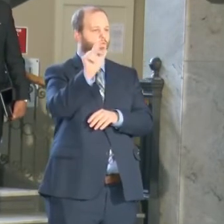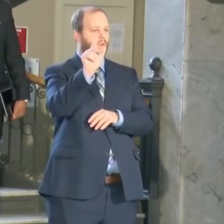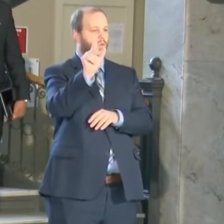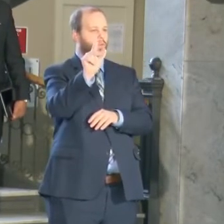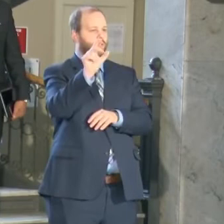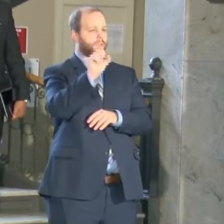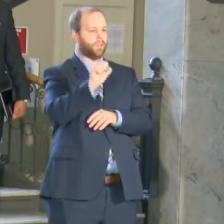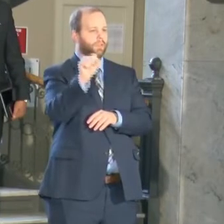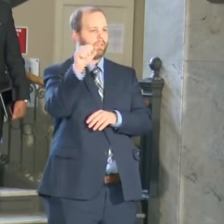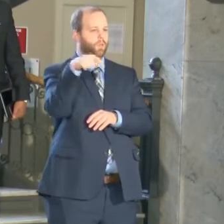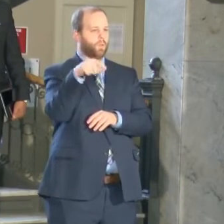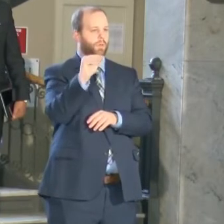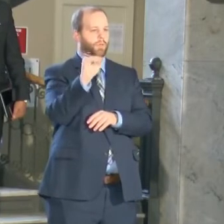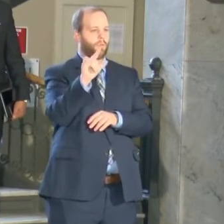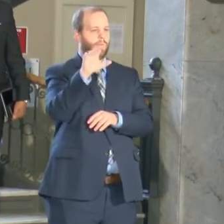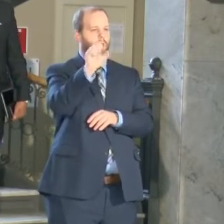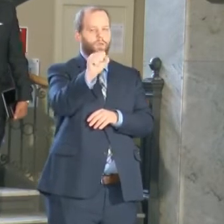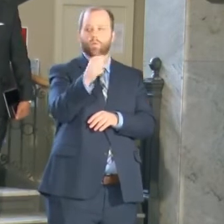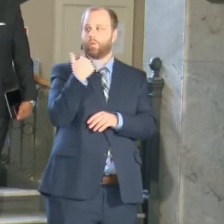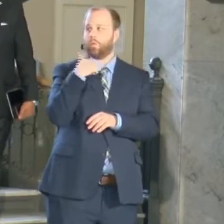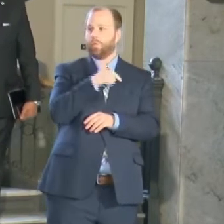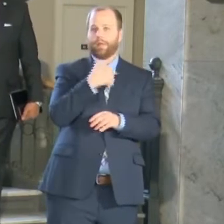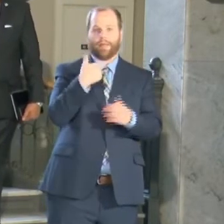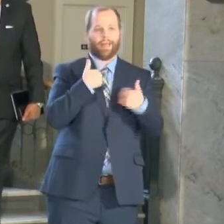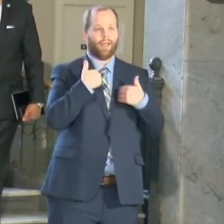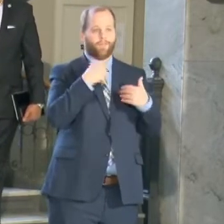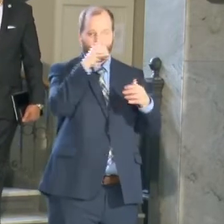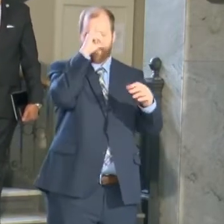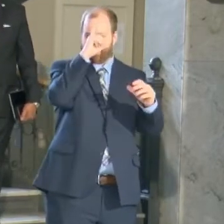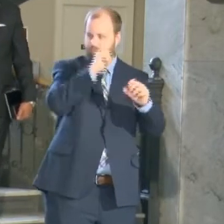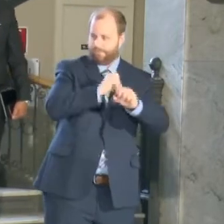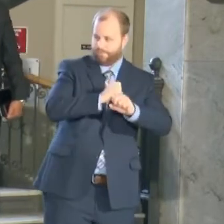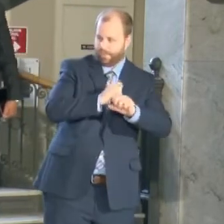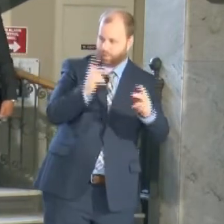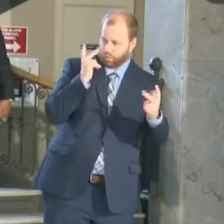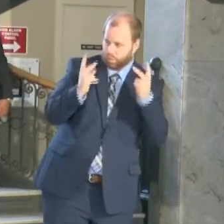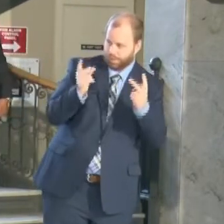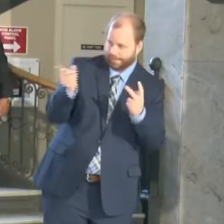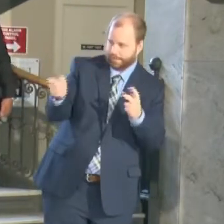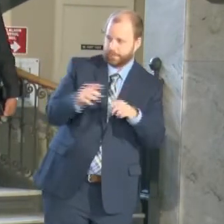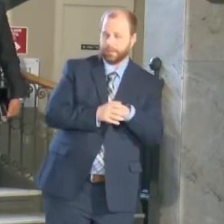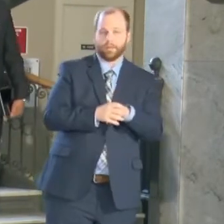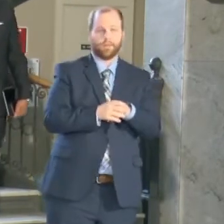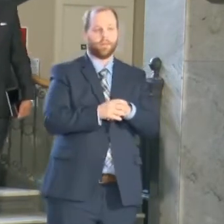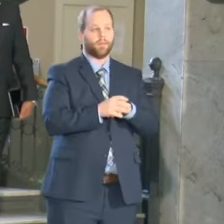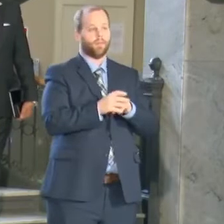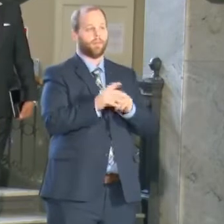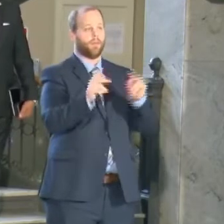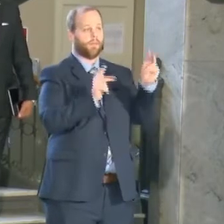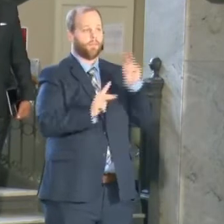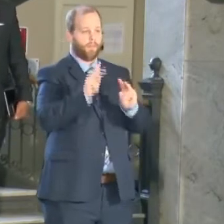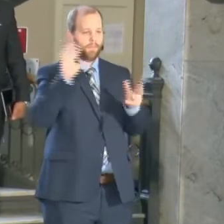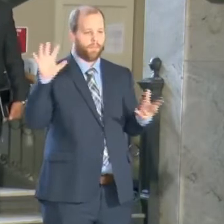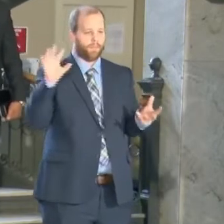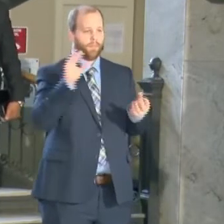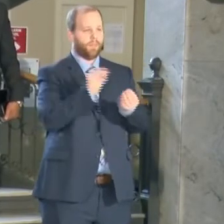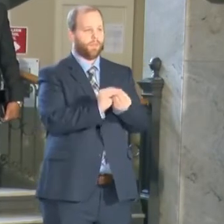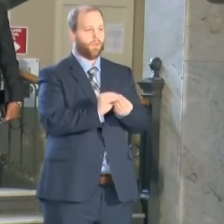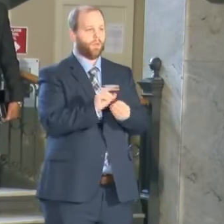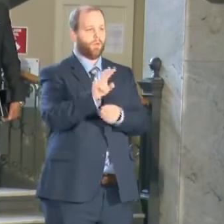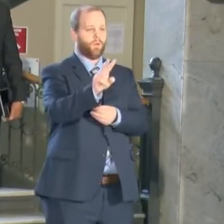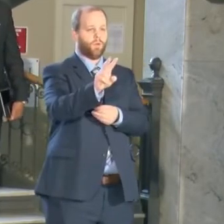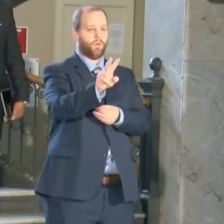We have some visual aids here, 123 square miles. Population of the last census count is 203